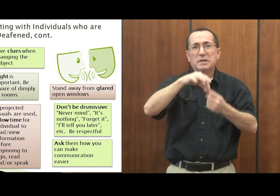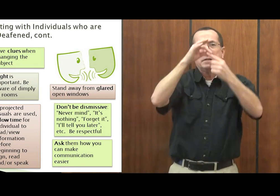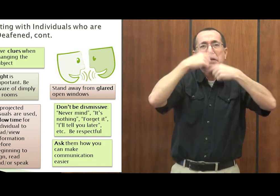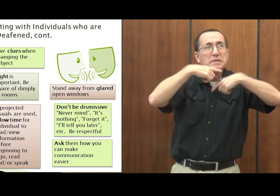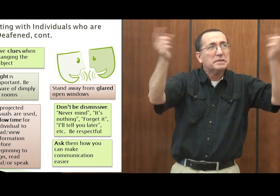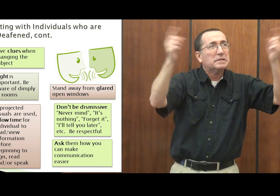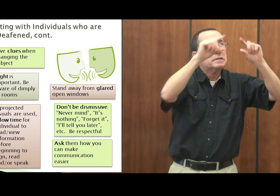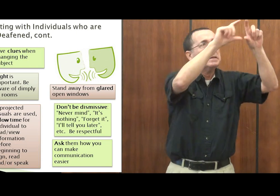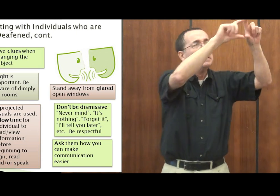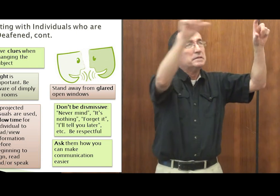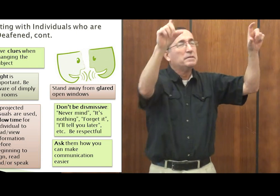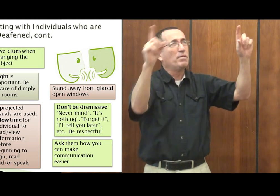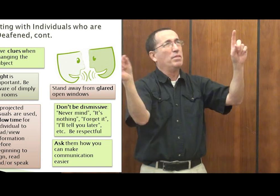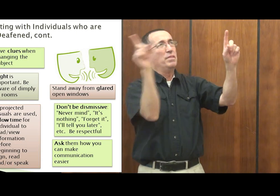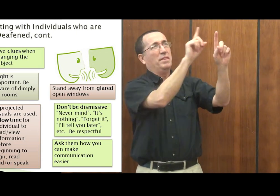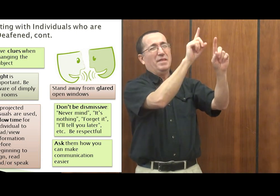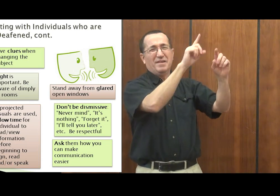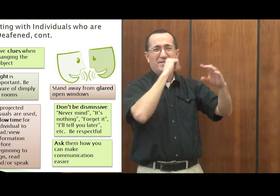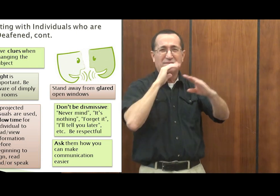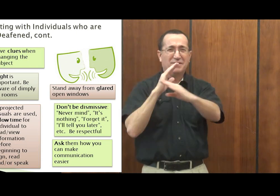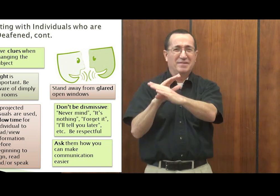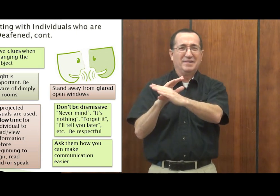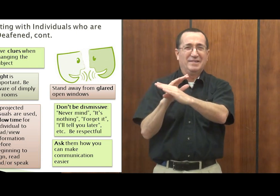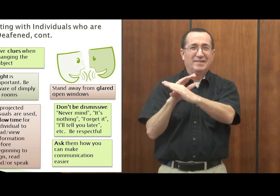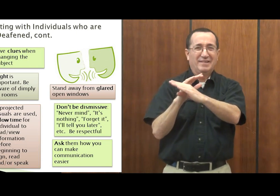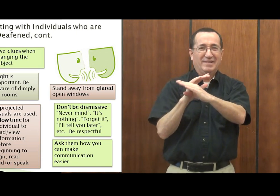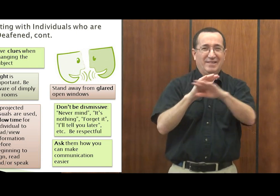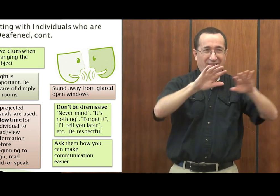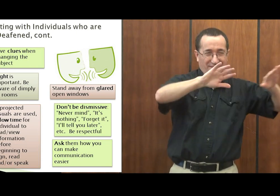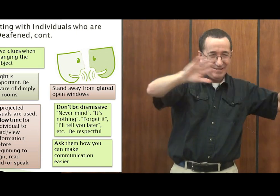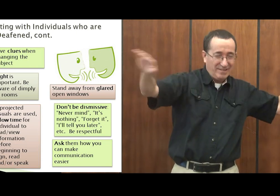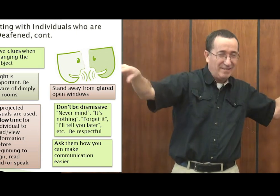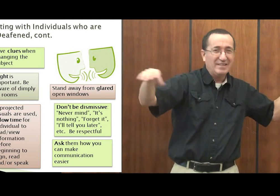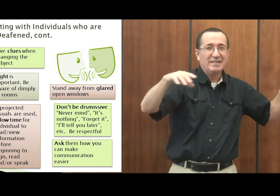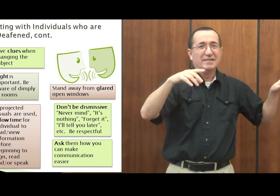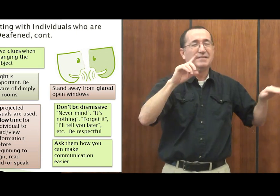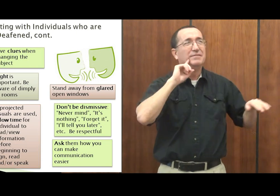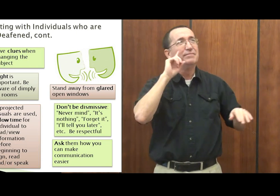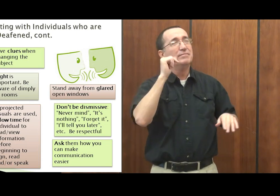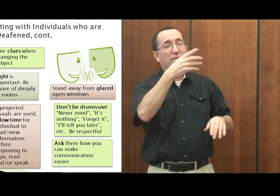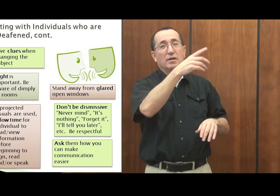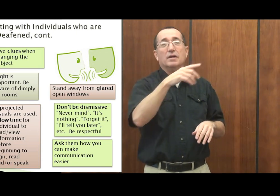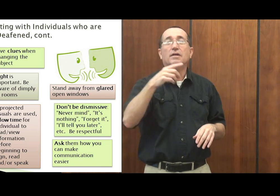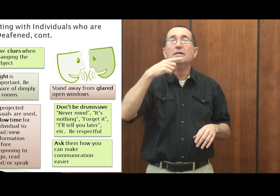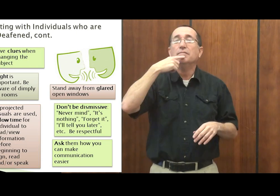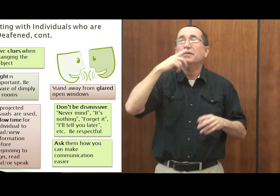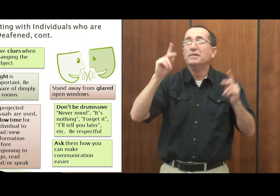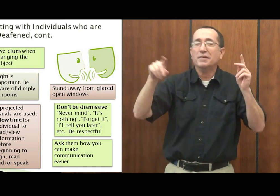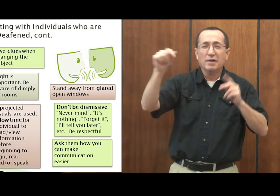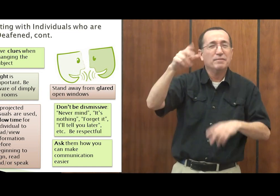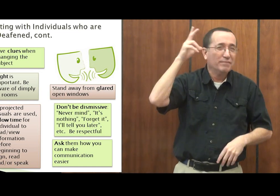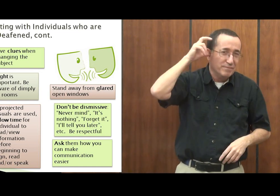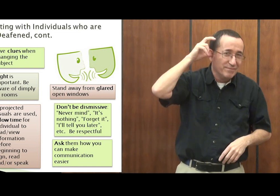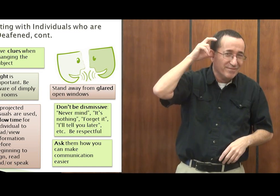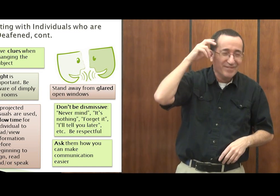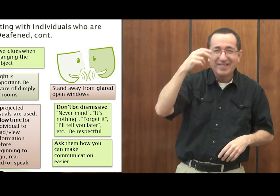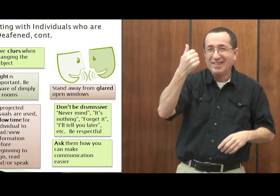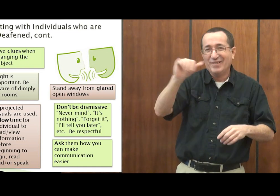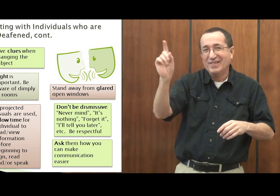keep walking by. Don't stand in between. Just walk through. You don't have to duck underneath. Just walk through normally.